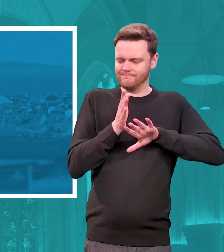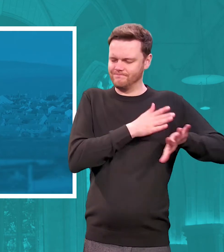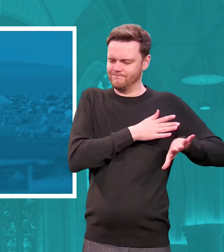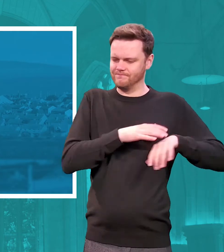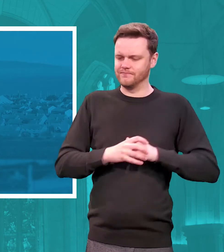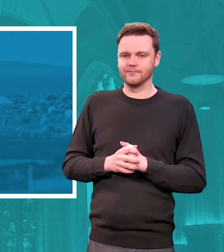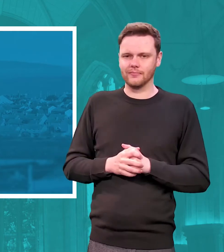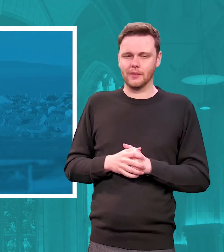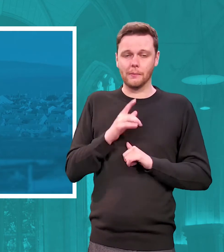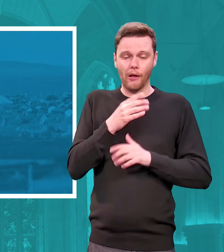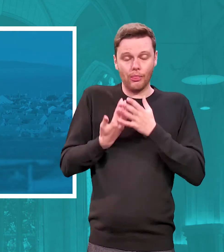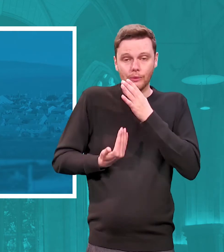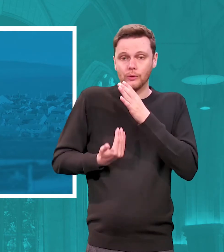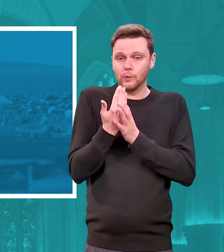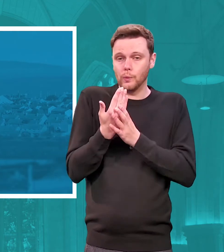new possibilities